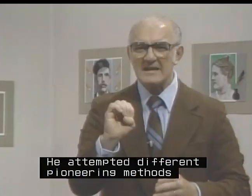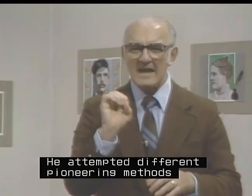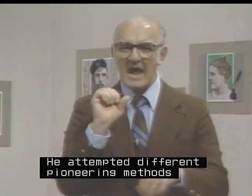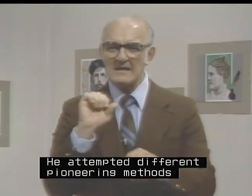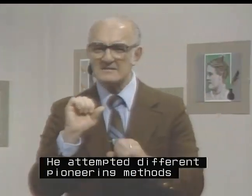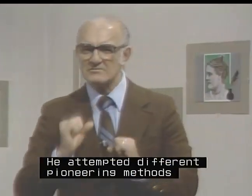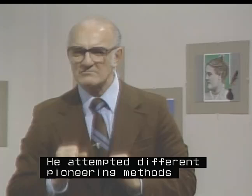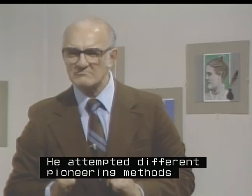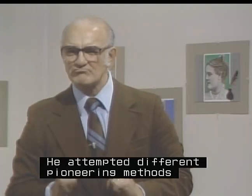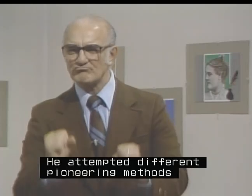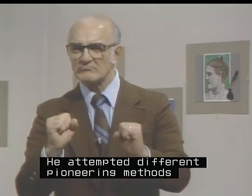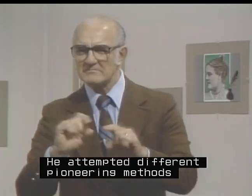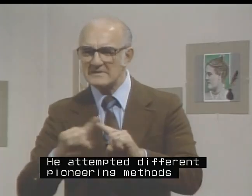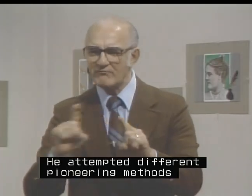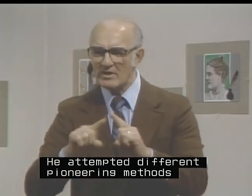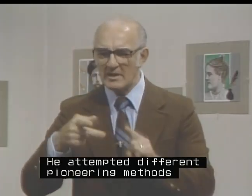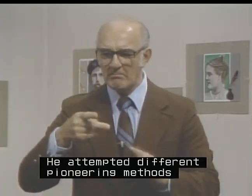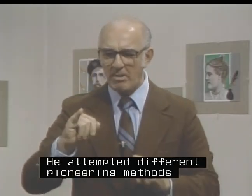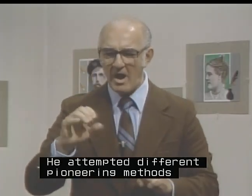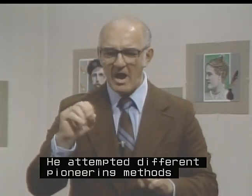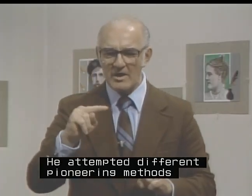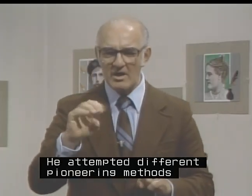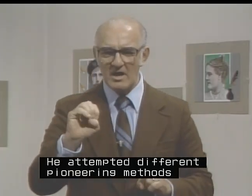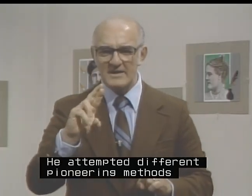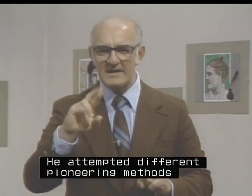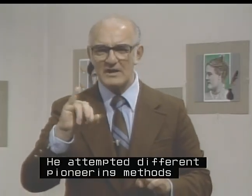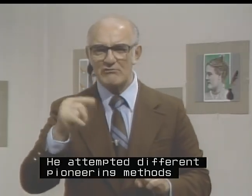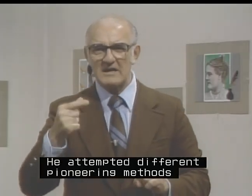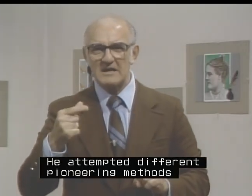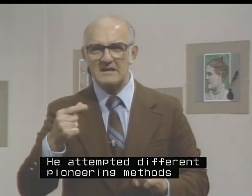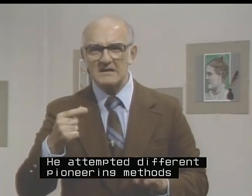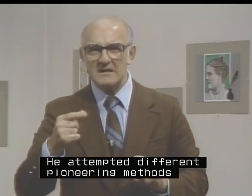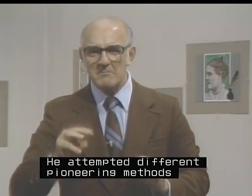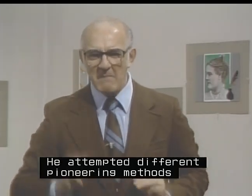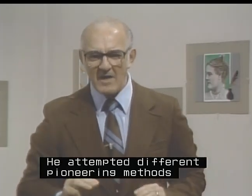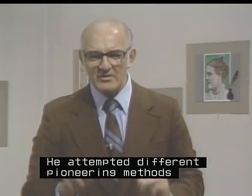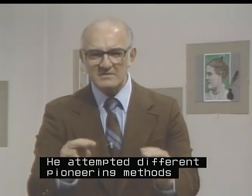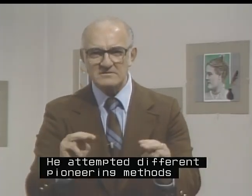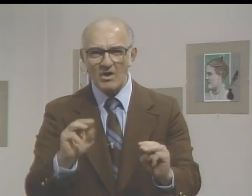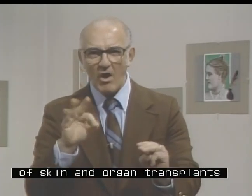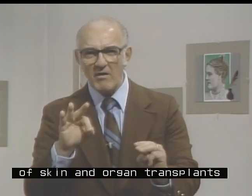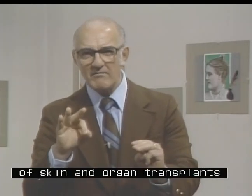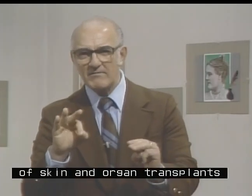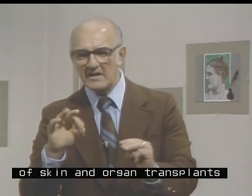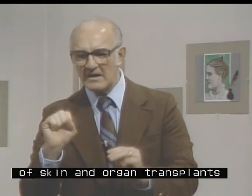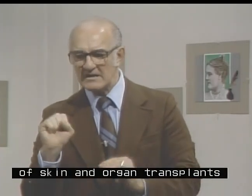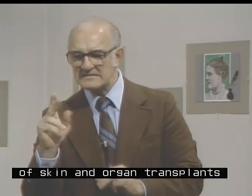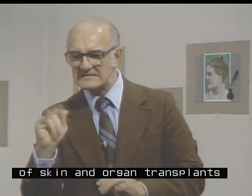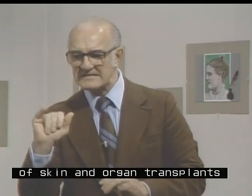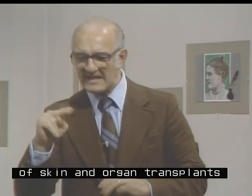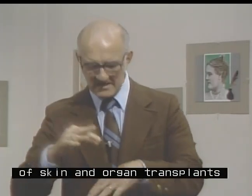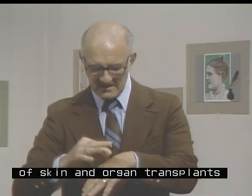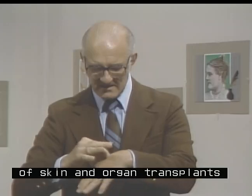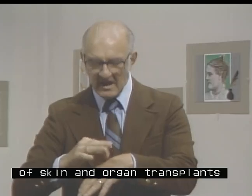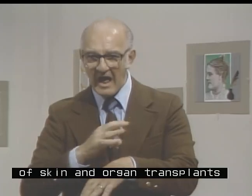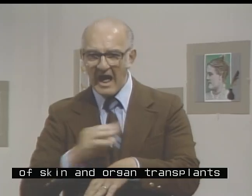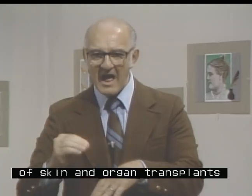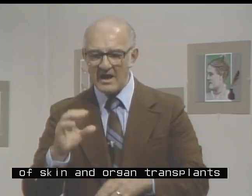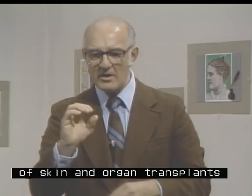has different pioneering methods of skin and